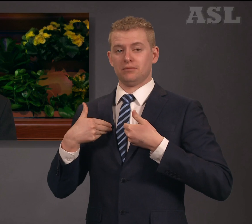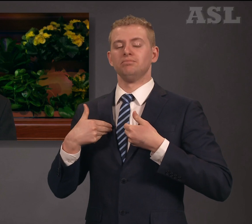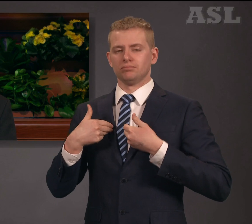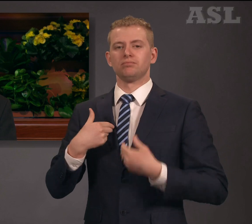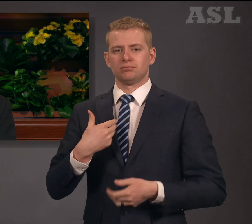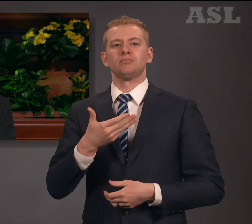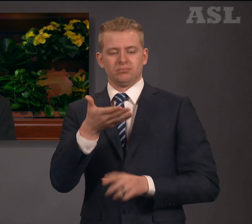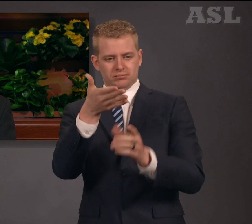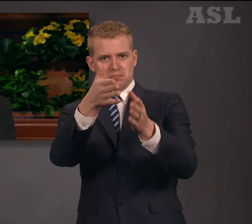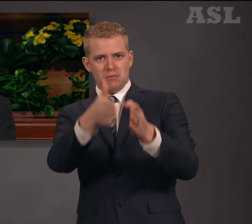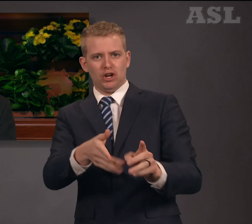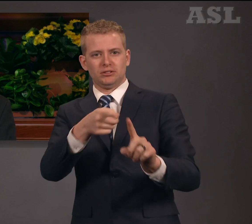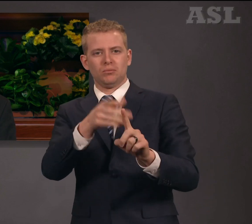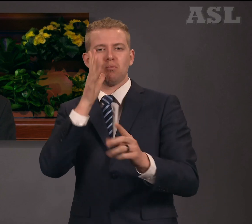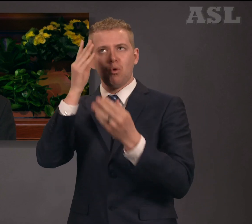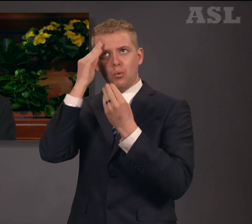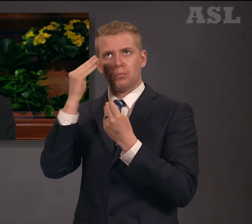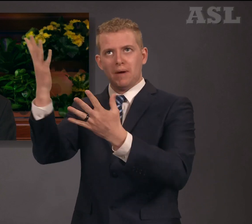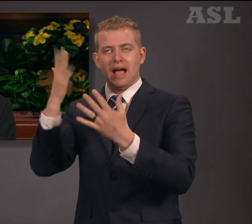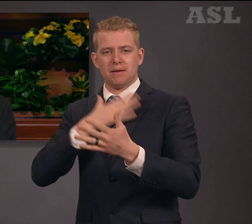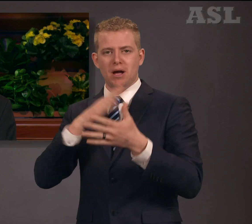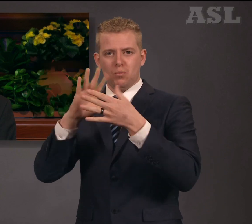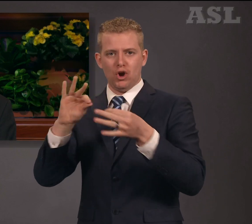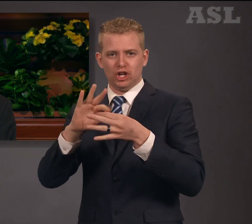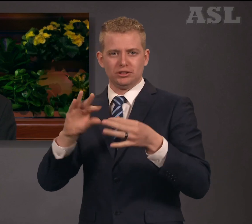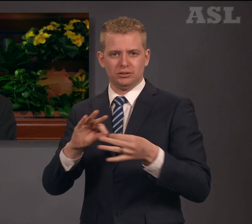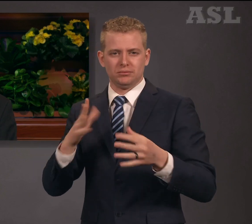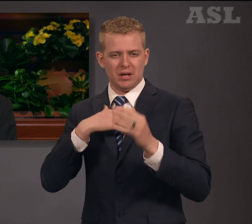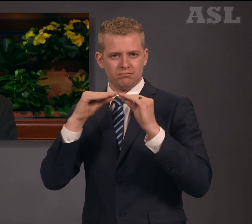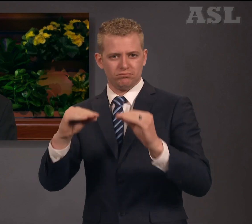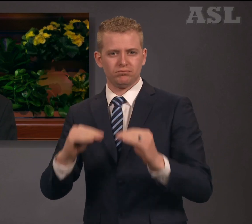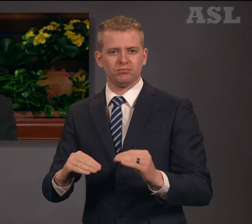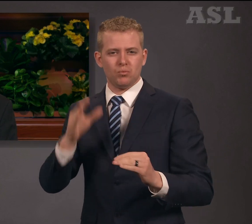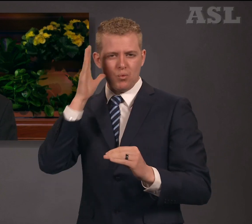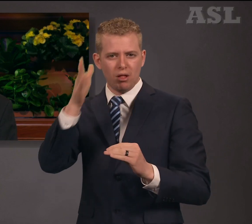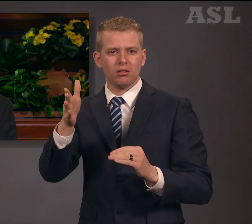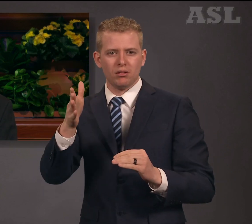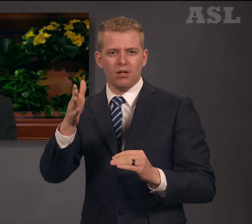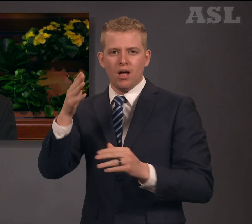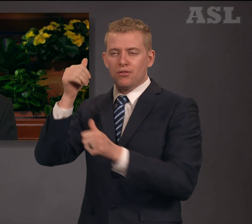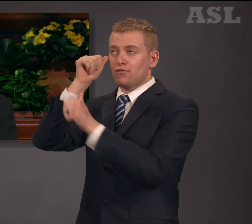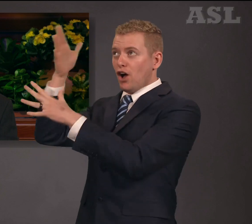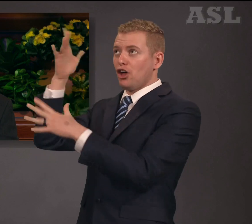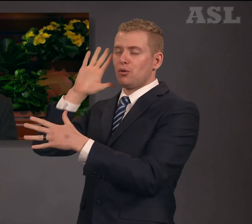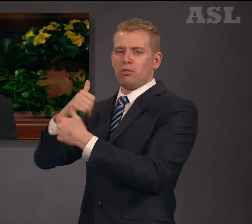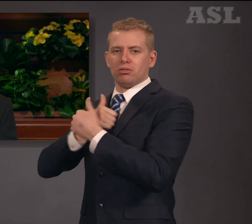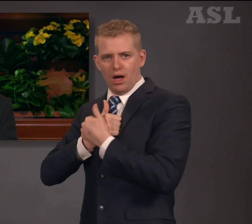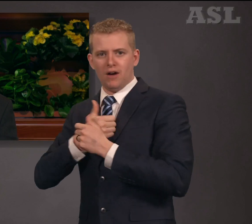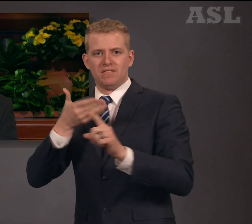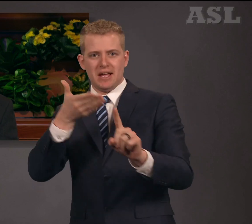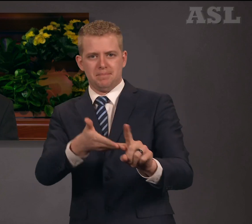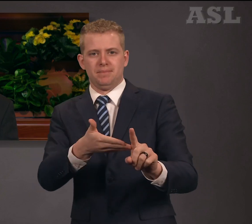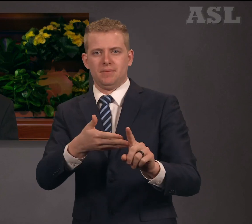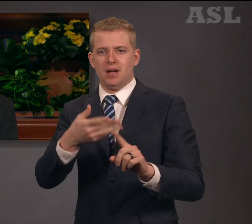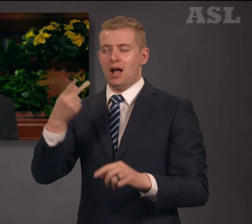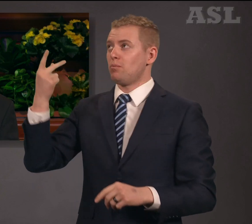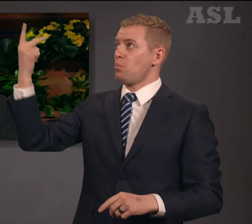he will keep my words, and my Father will love him. And we will come unto